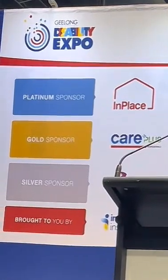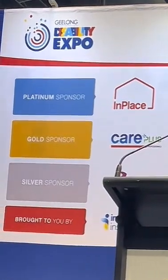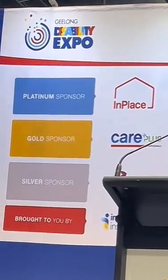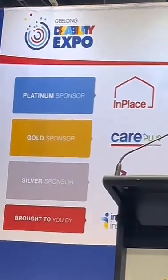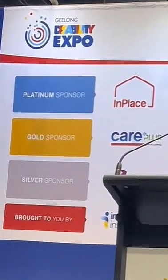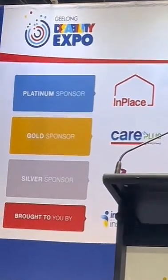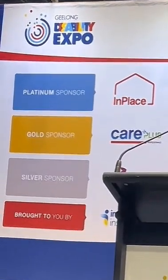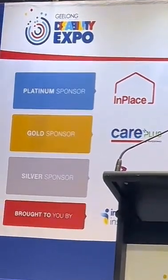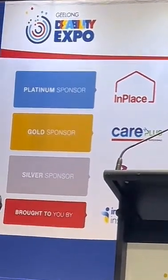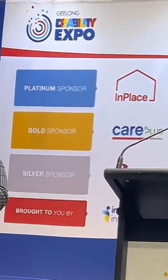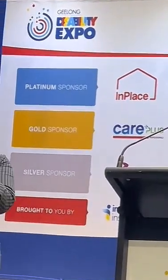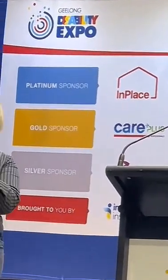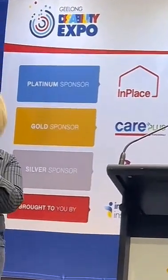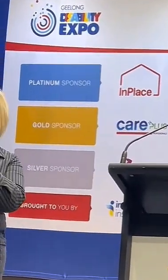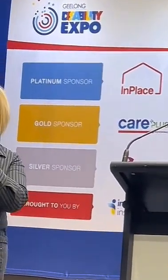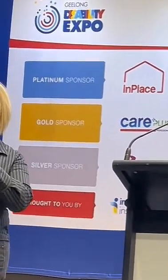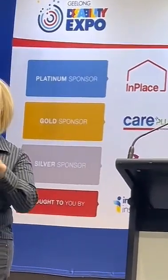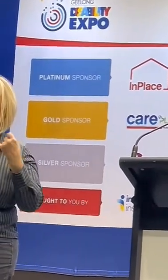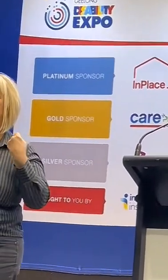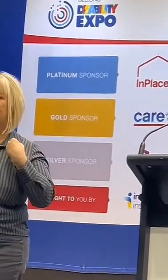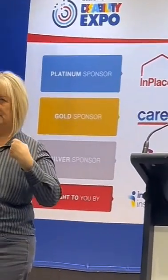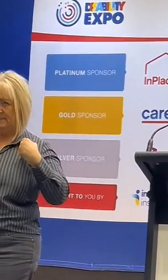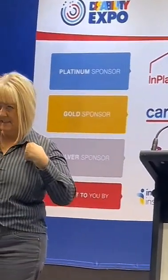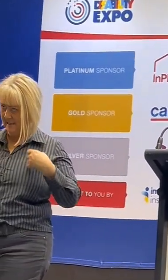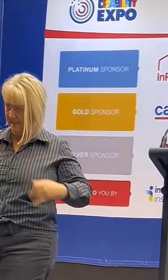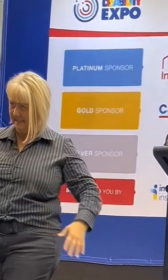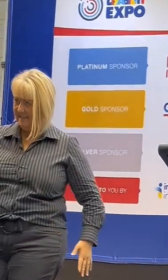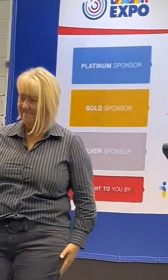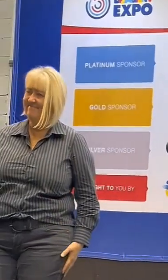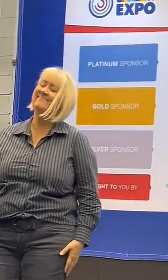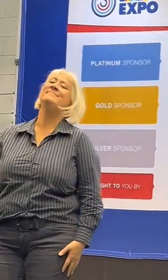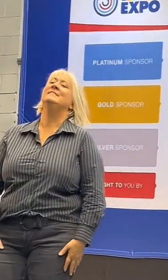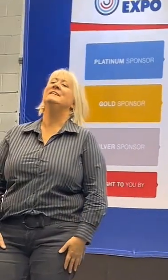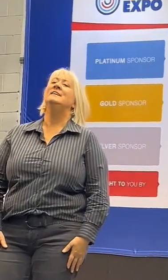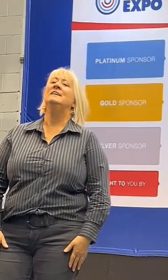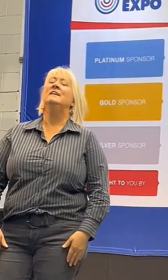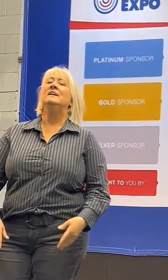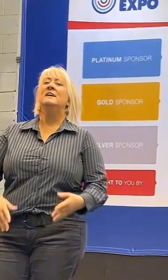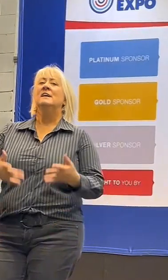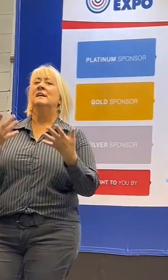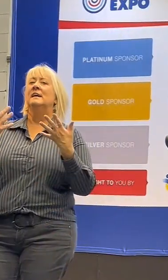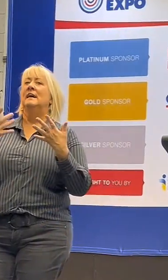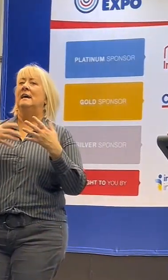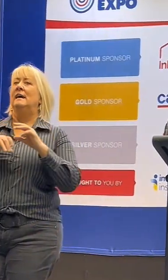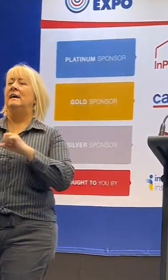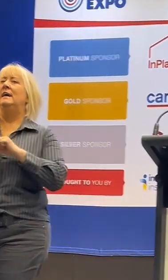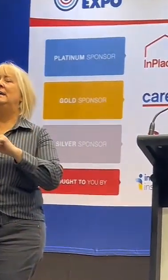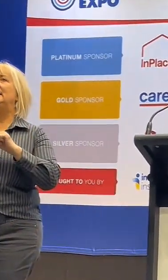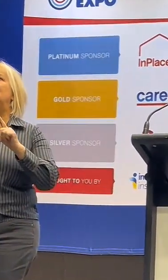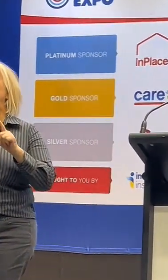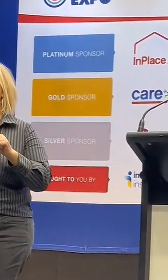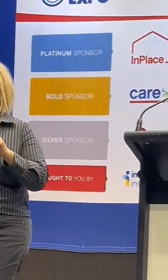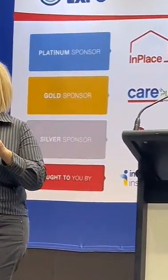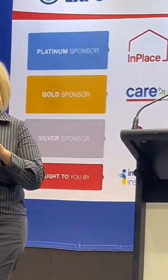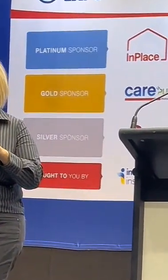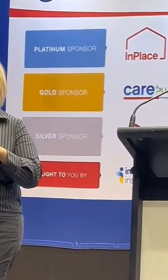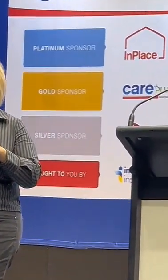Lyme disease. I bet that when I mention those words, it stirs up all sorts of reactions.